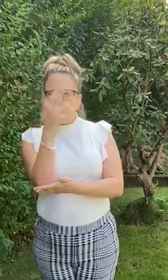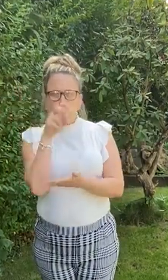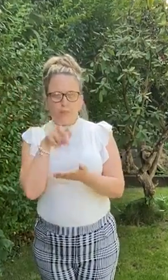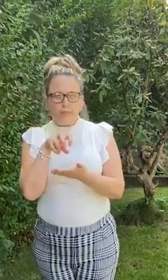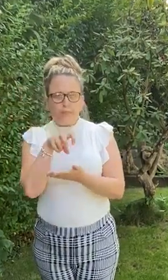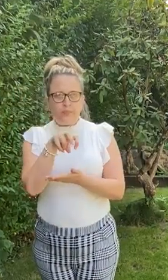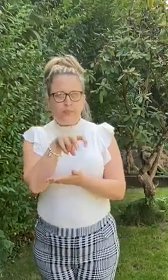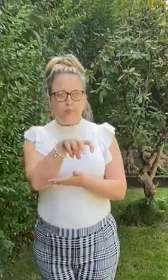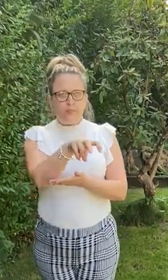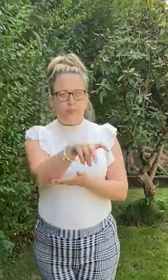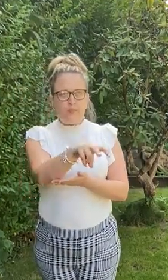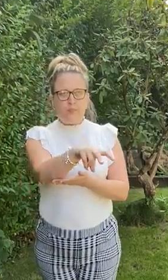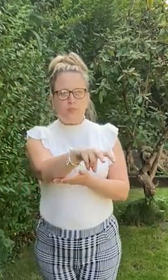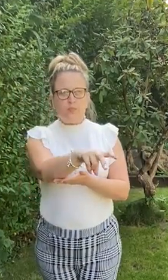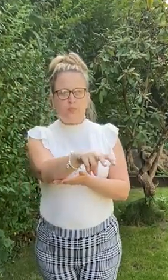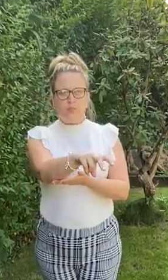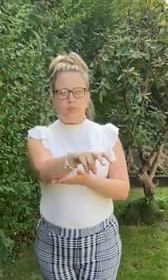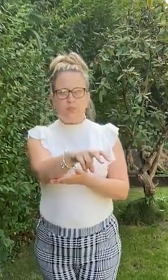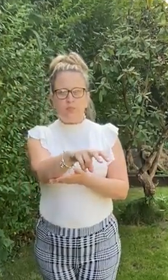and the mouse looked good.